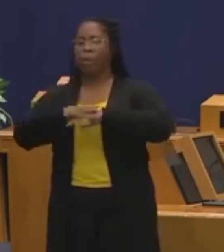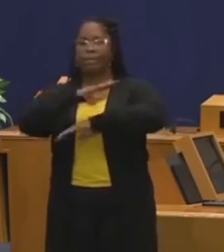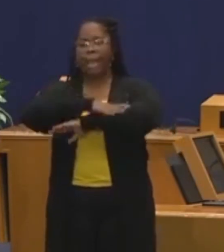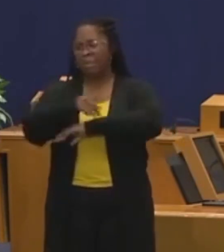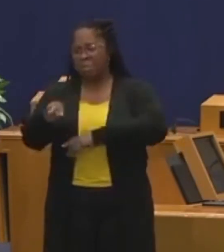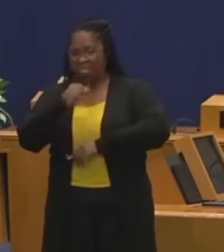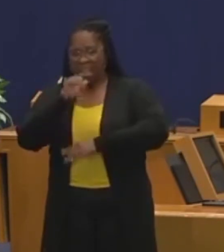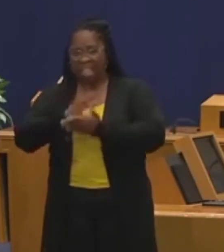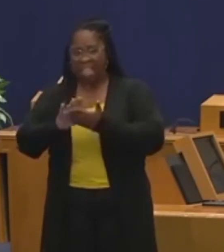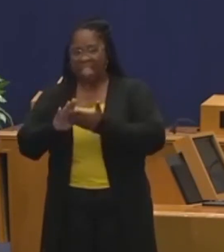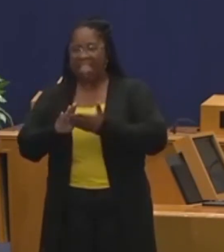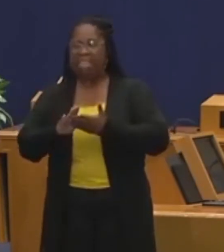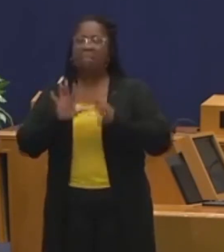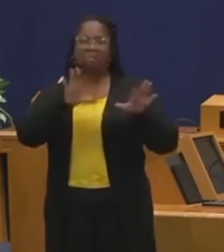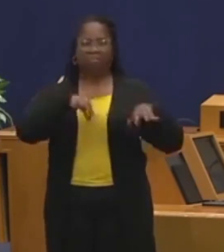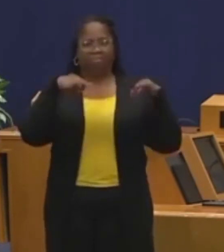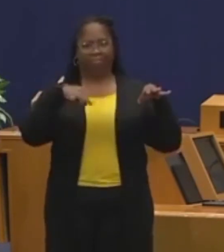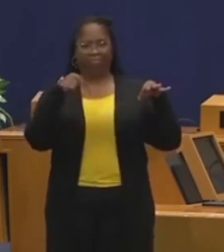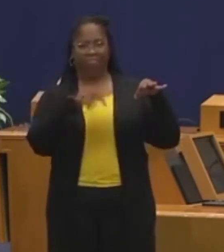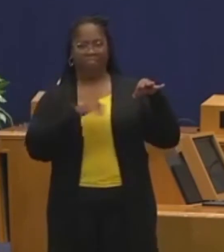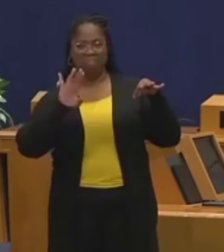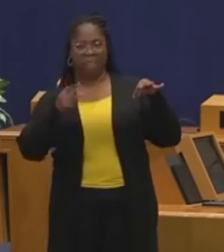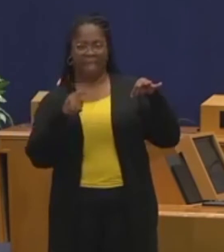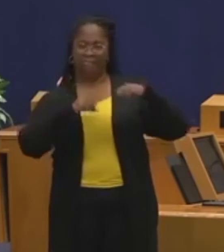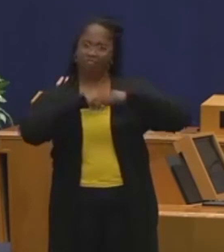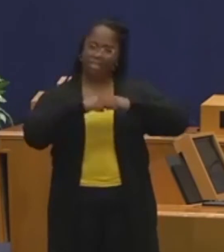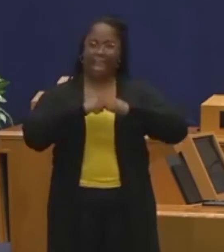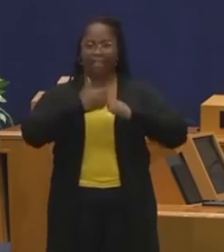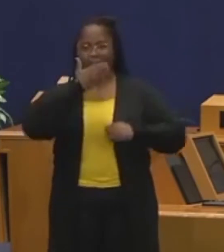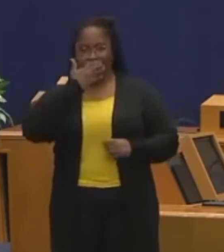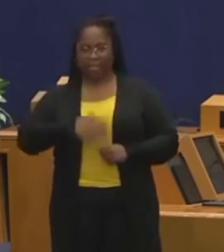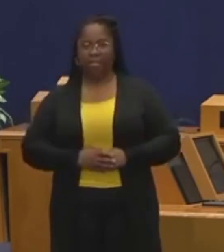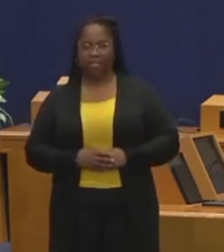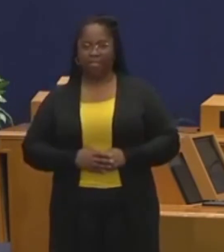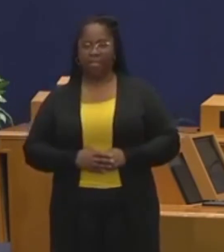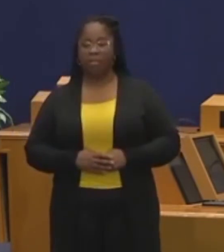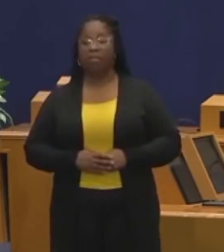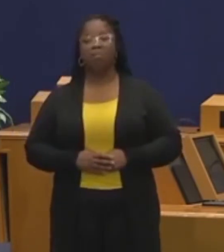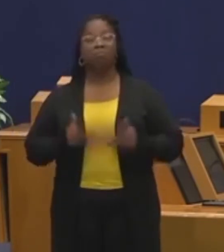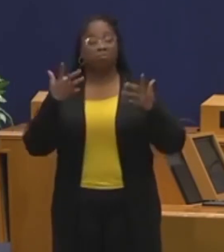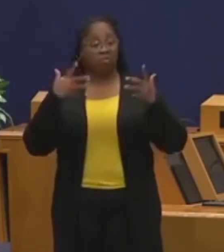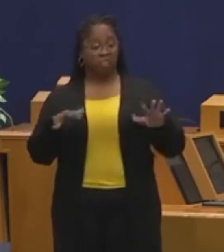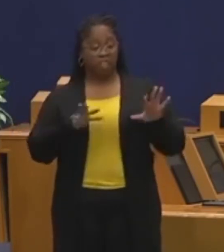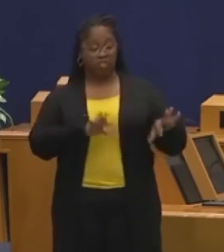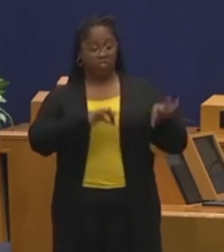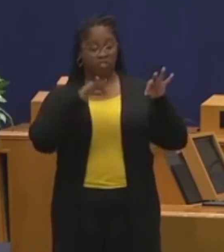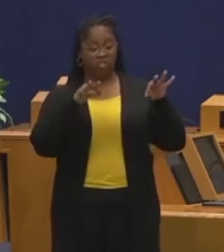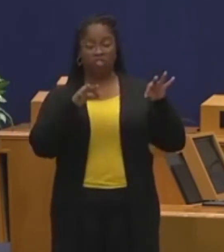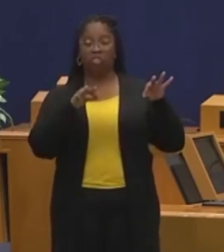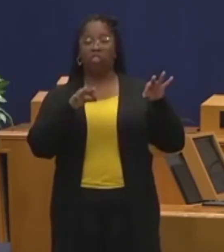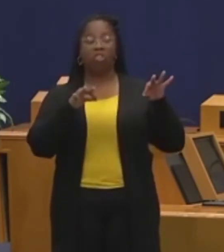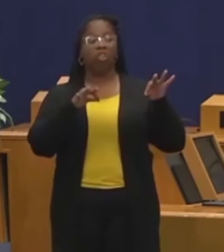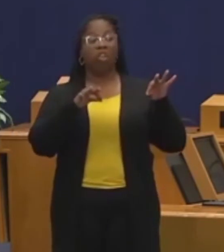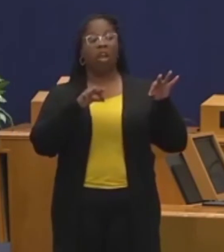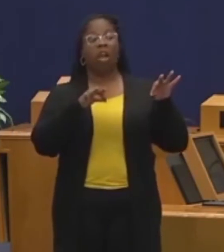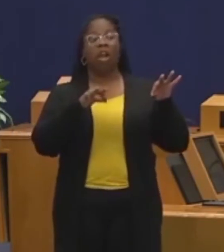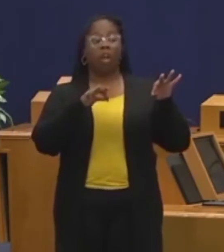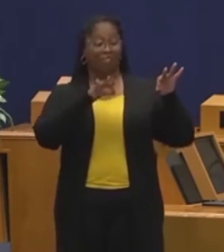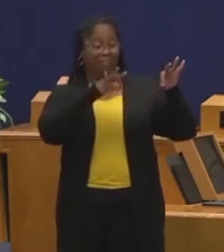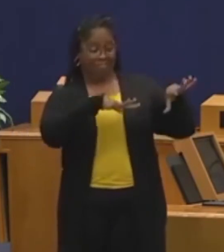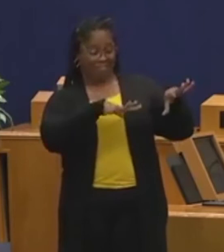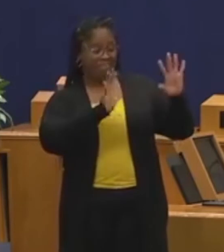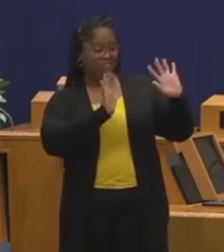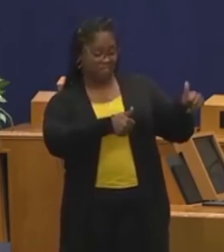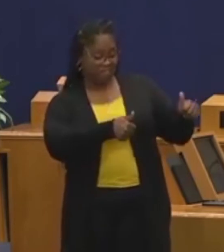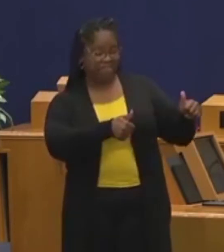this would be the best you can do. And then when you're done and you've put it in your bag, before you go touch anything else, because